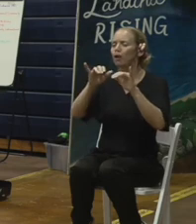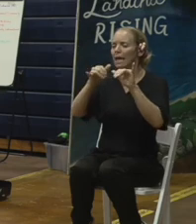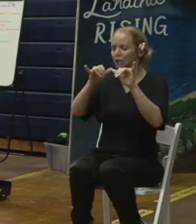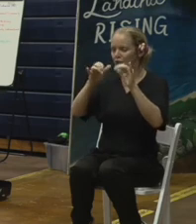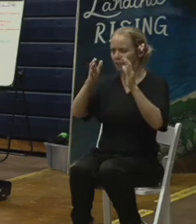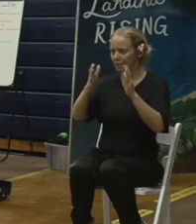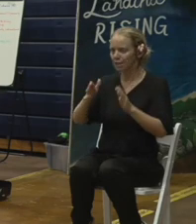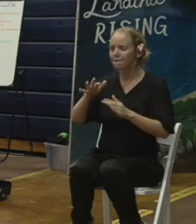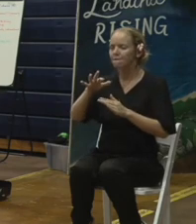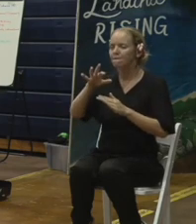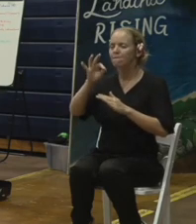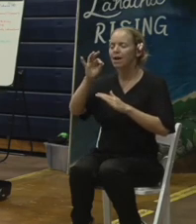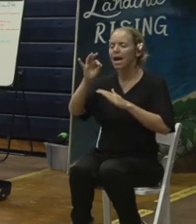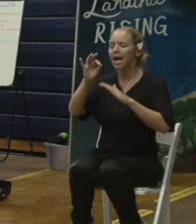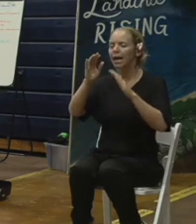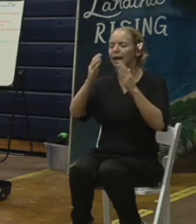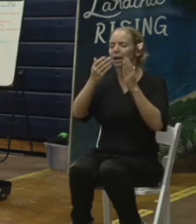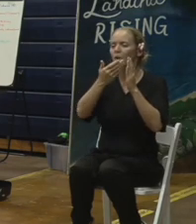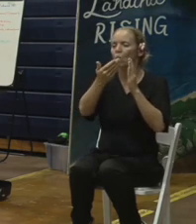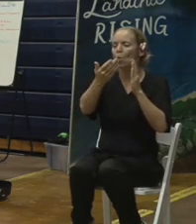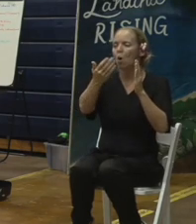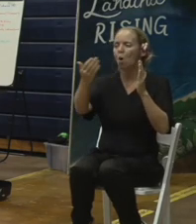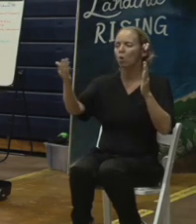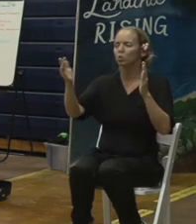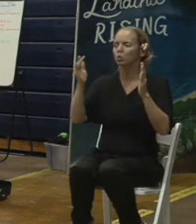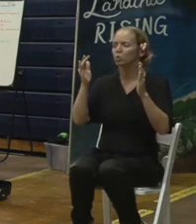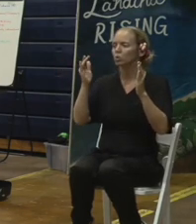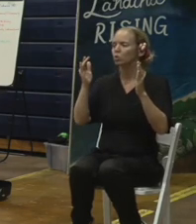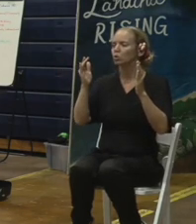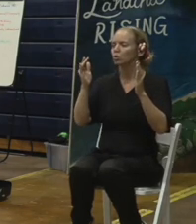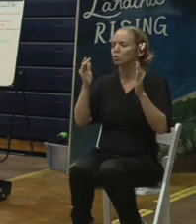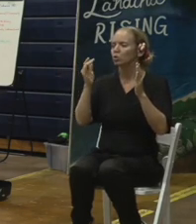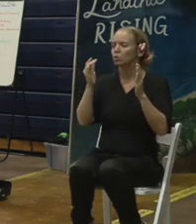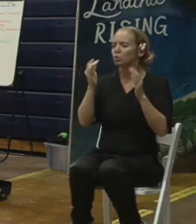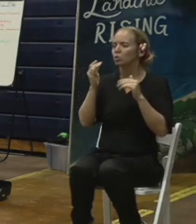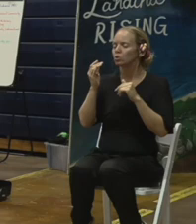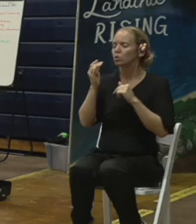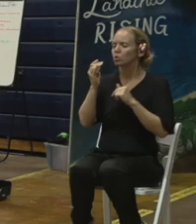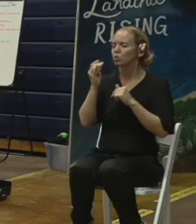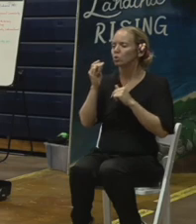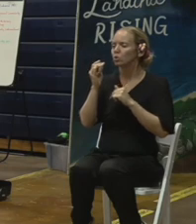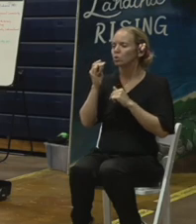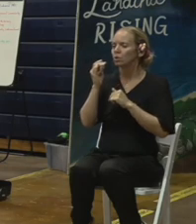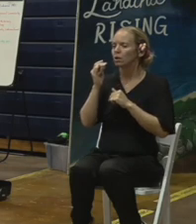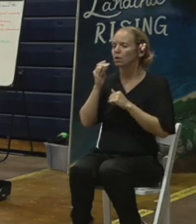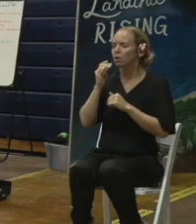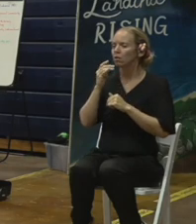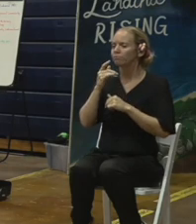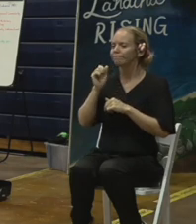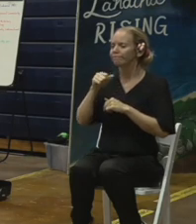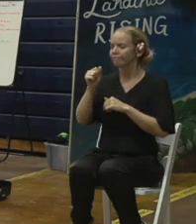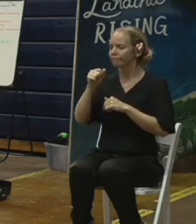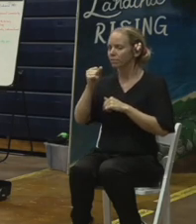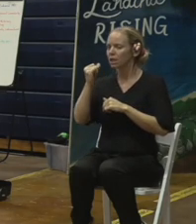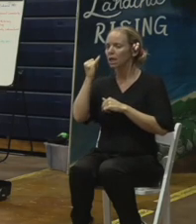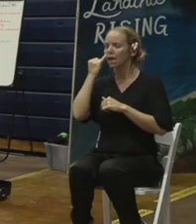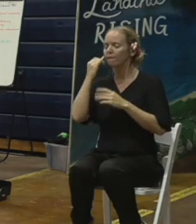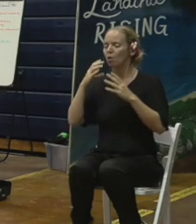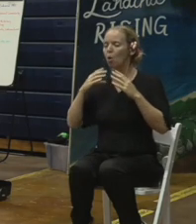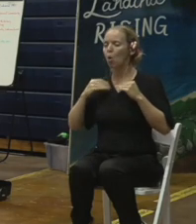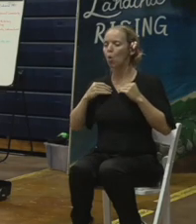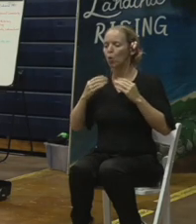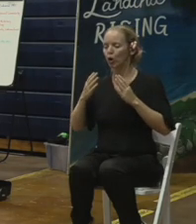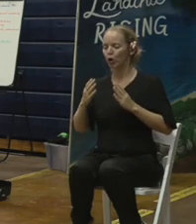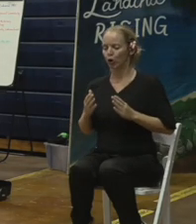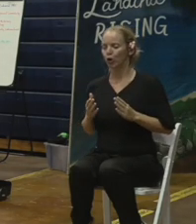So, as the ROE is completed, again, we ask those owners to indicate those parts of their property that we need to